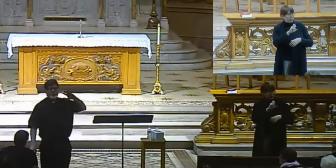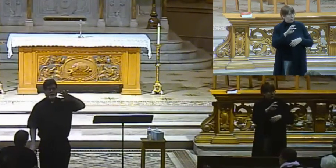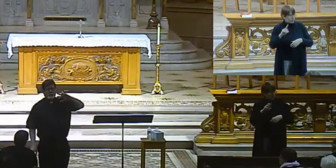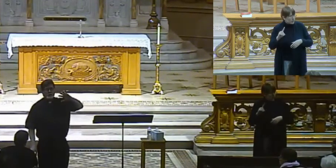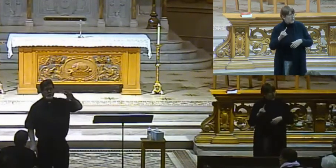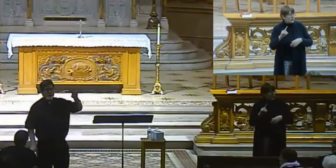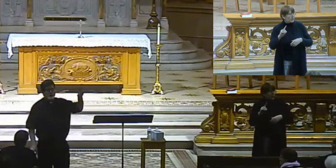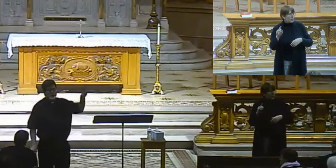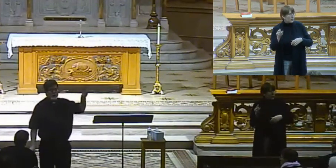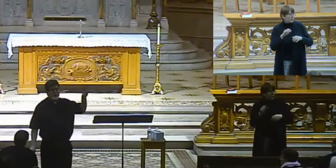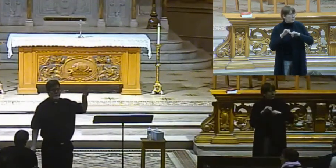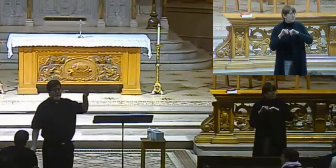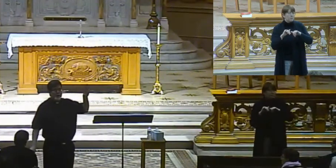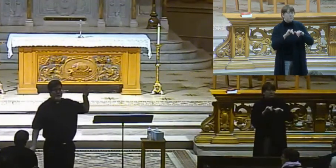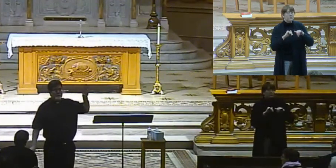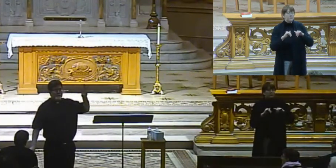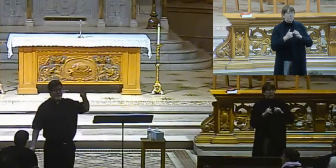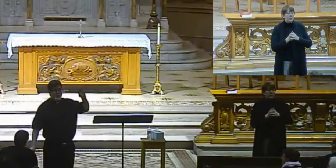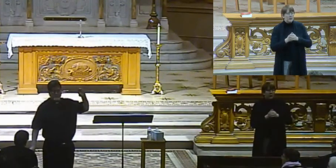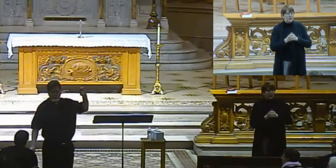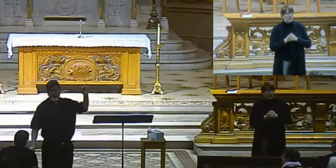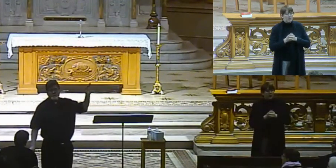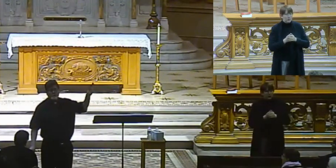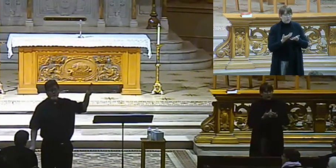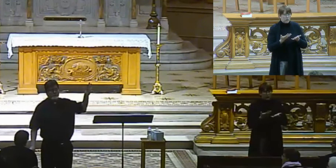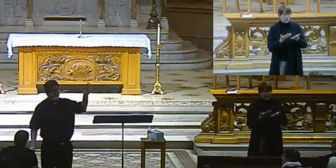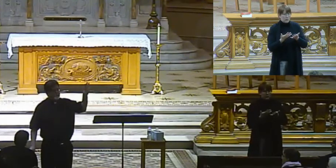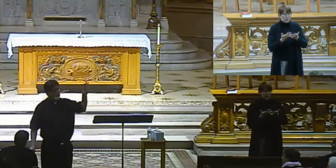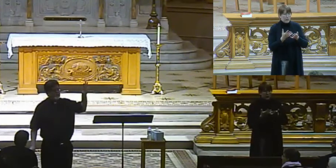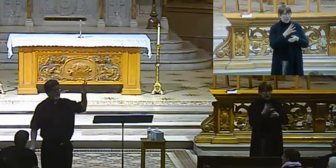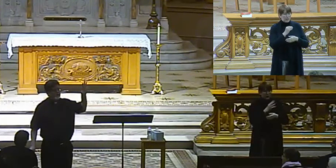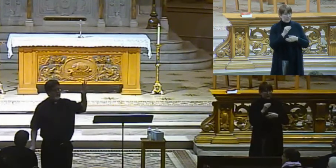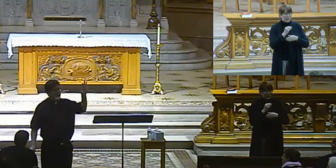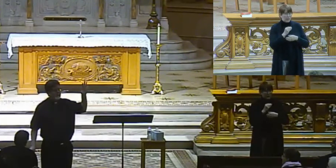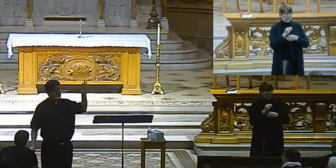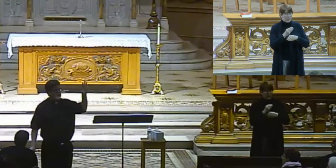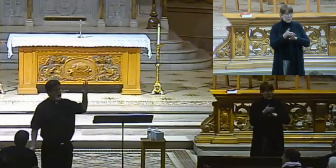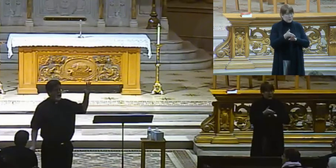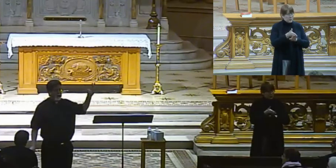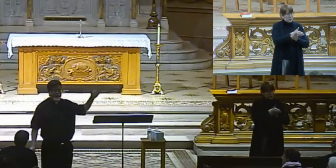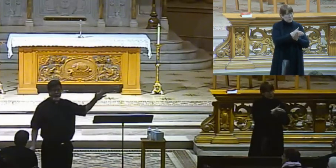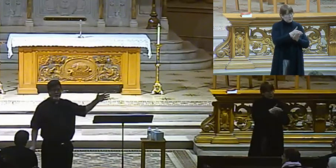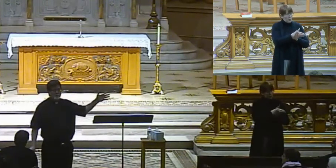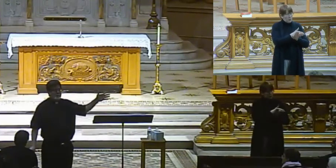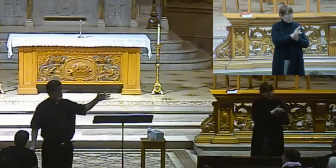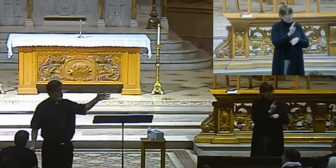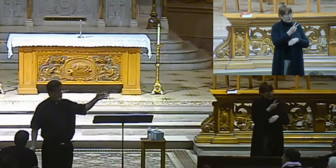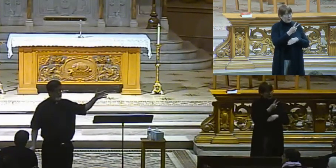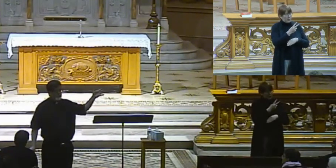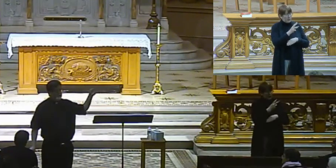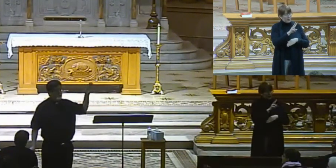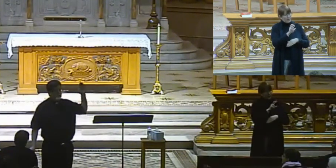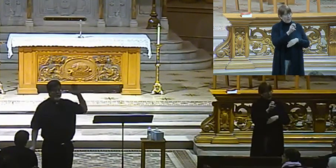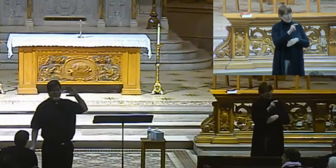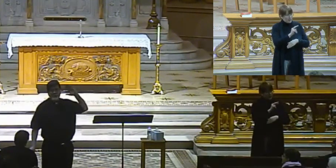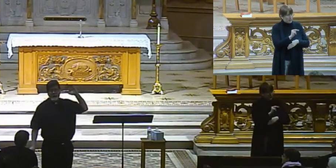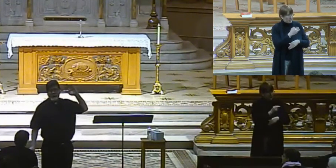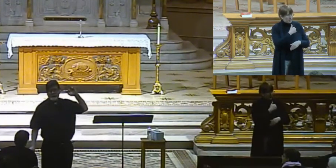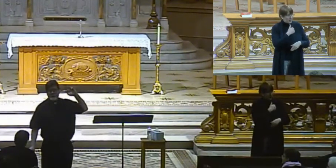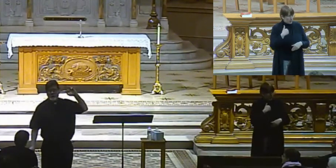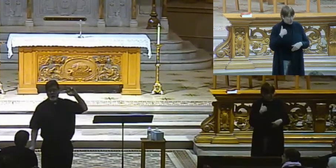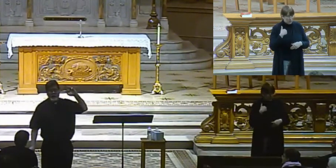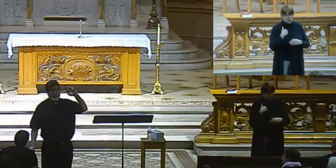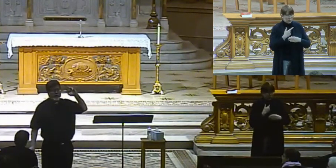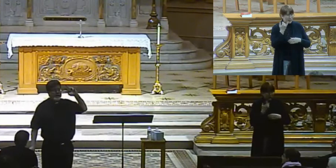the church is going back to before the Second Vatican Council, and if you were, if you were going to